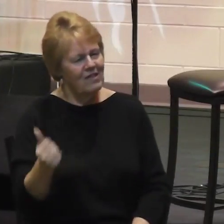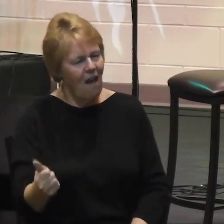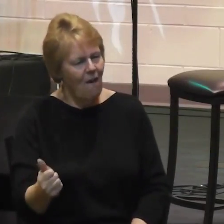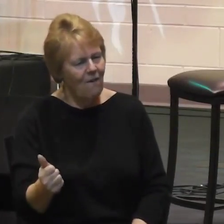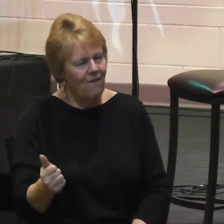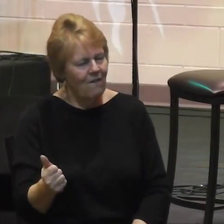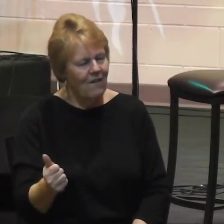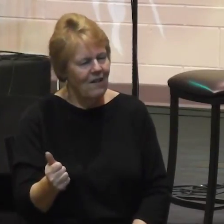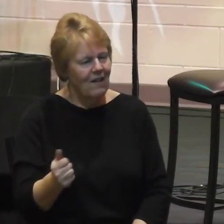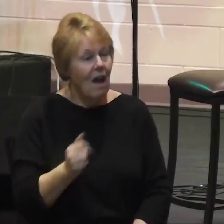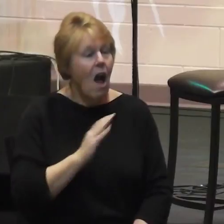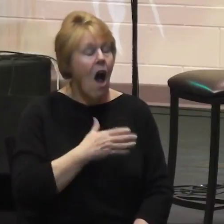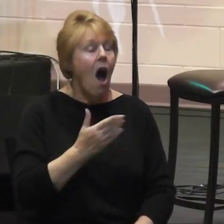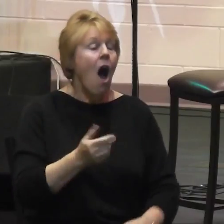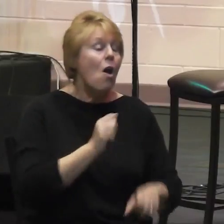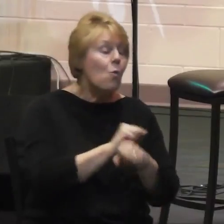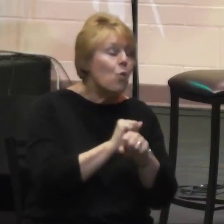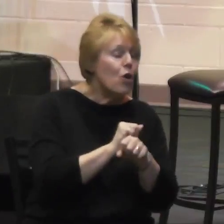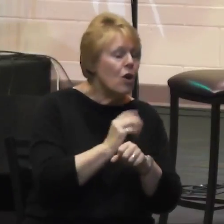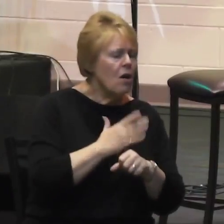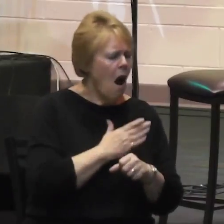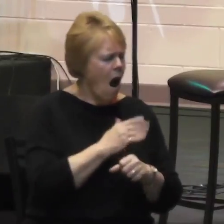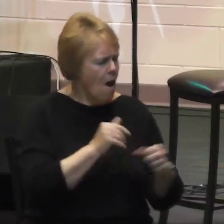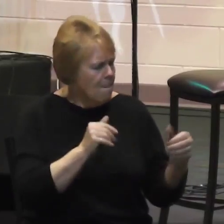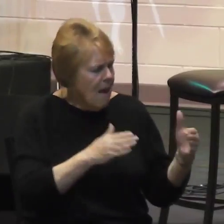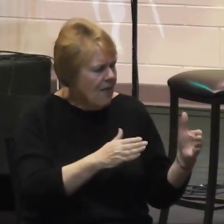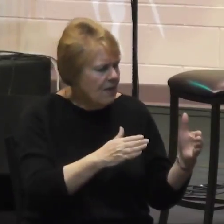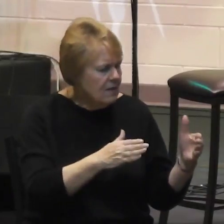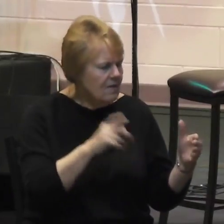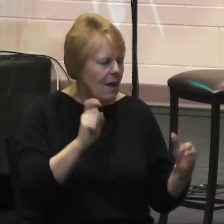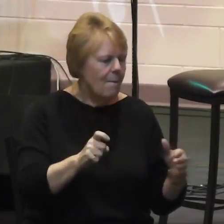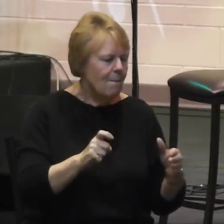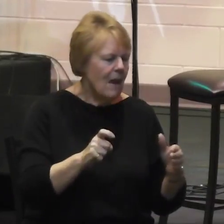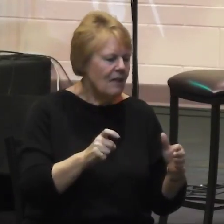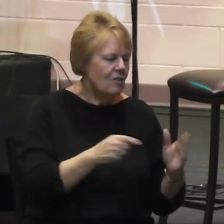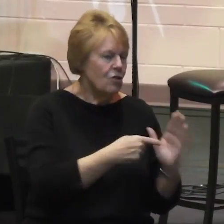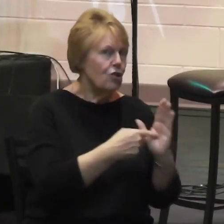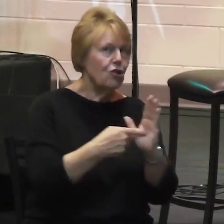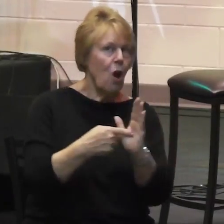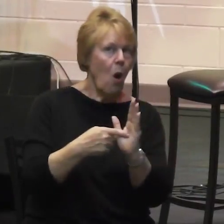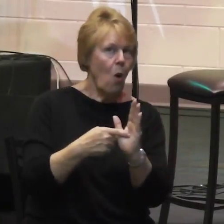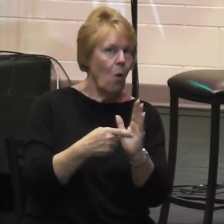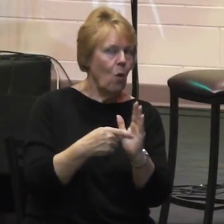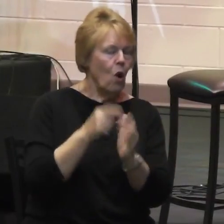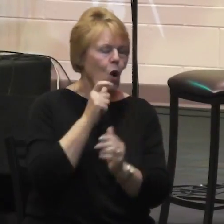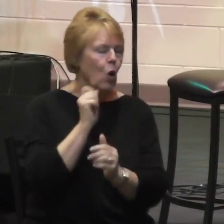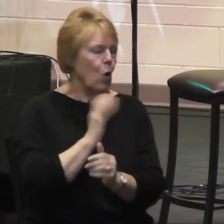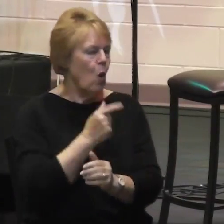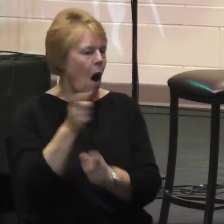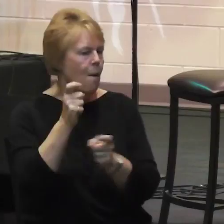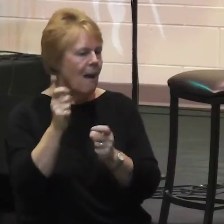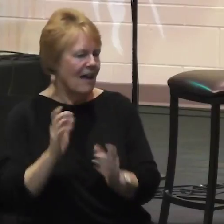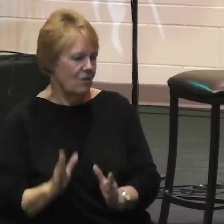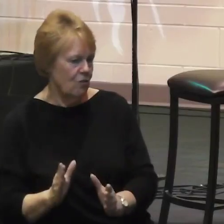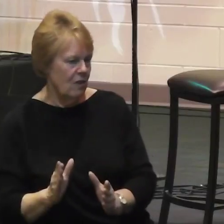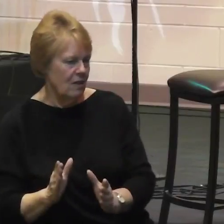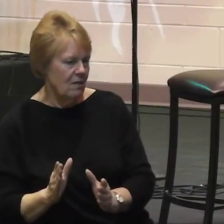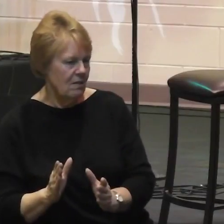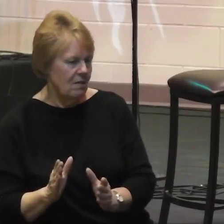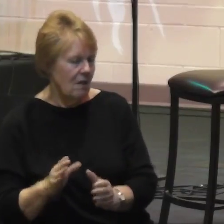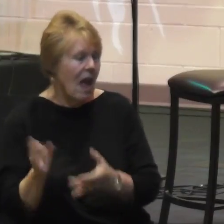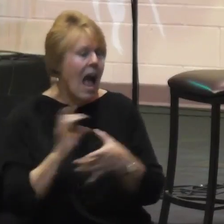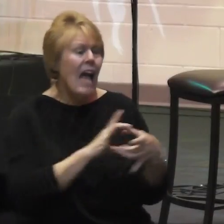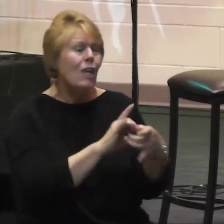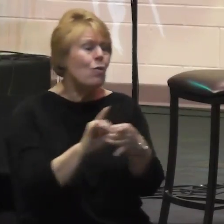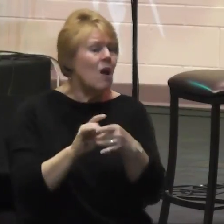who our master is and what our mission is. Our United Church identifies that we are not